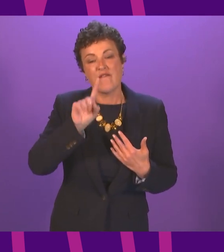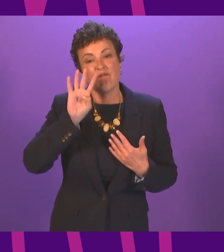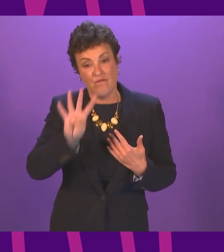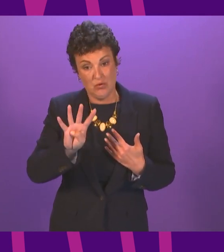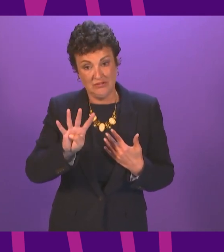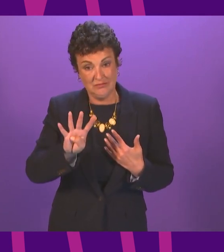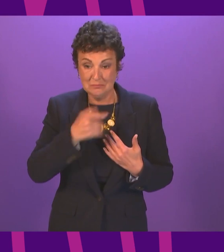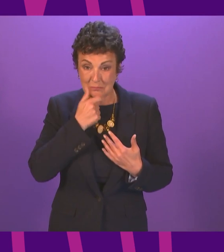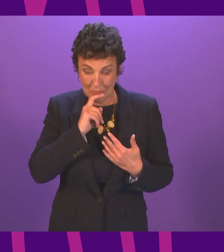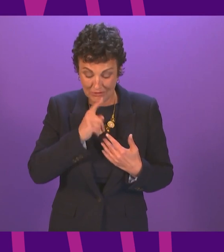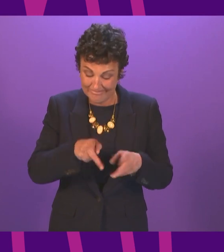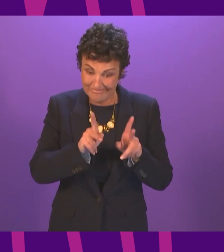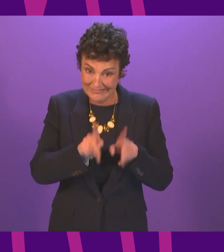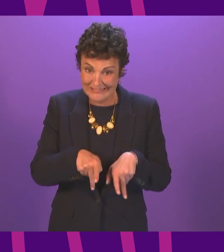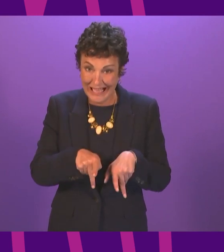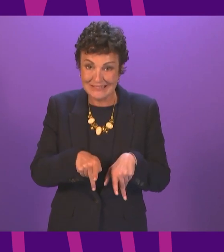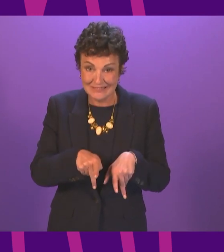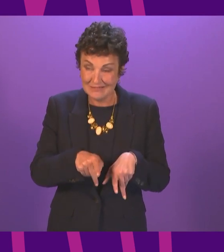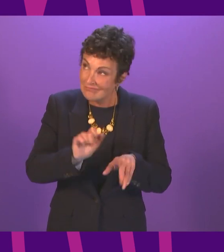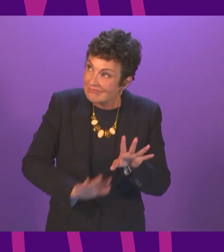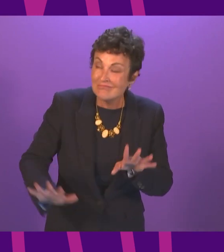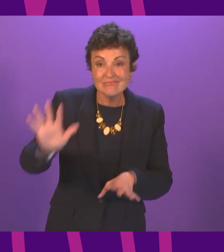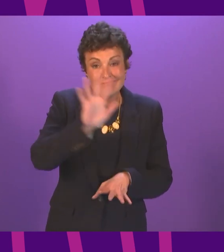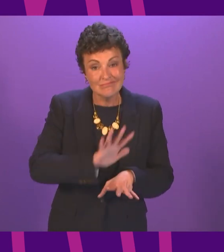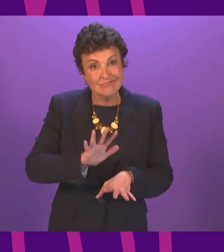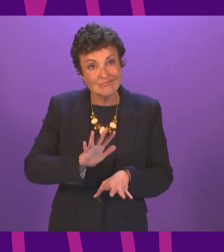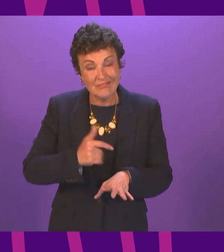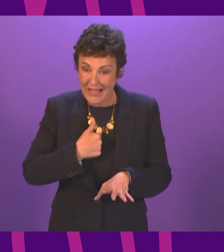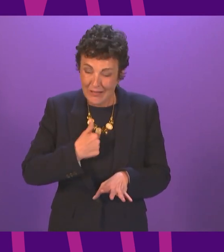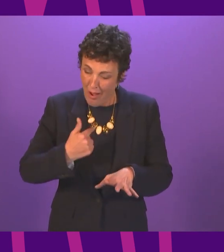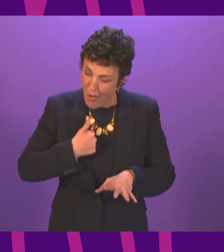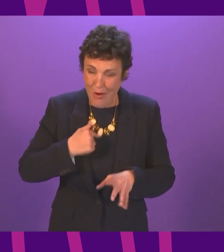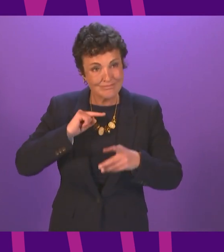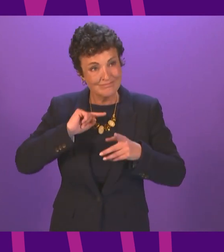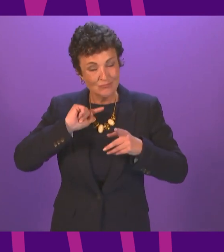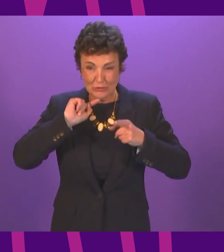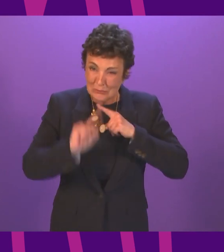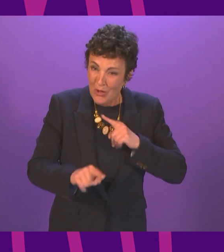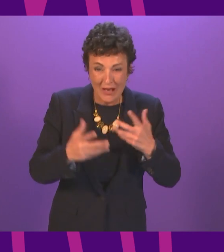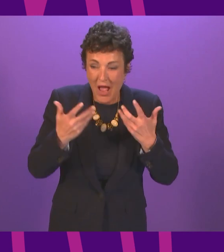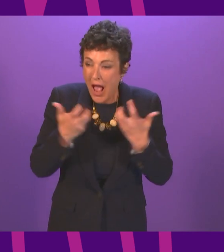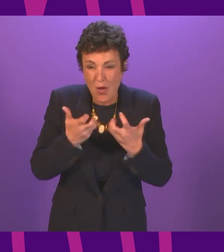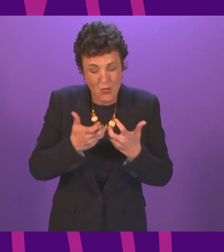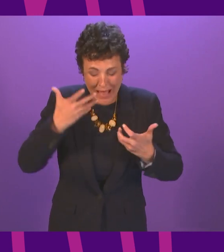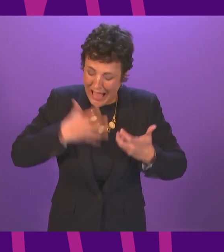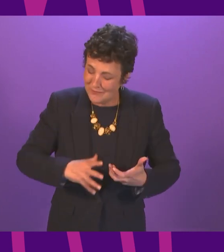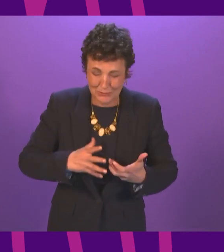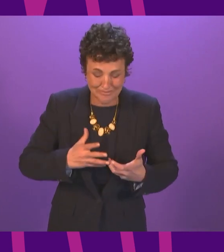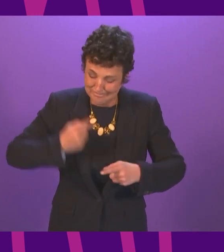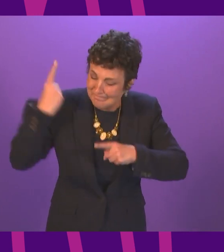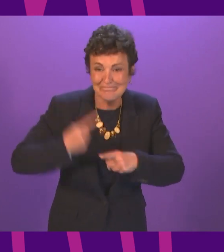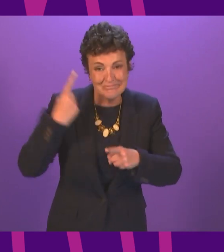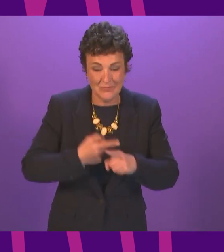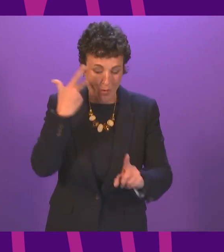families across the breadth of our land and our response must rapidly be to evolve the speed of the rollout of the